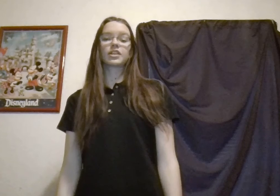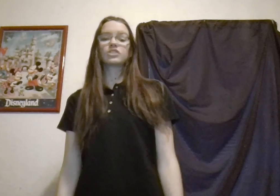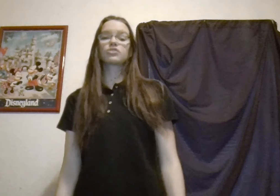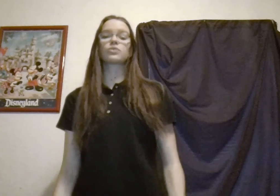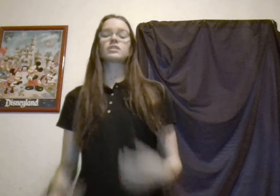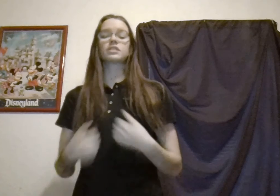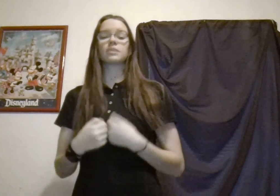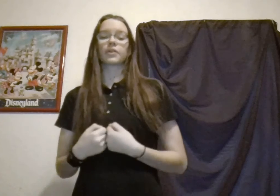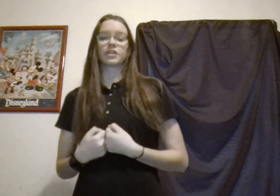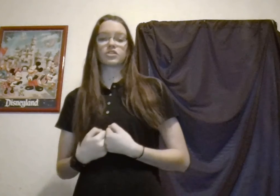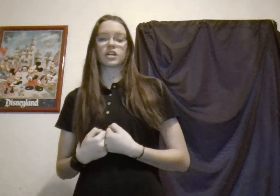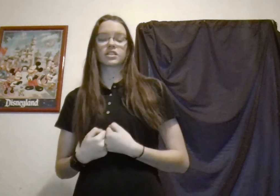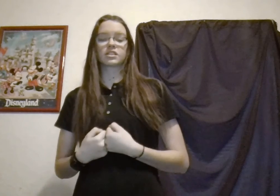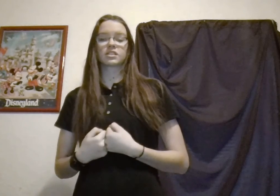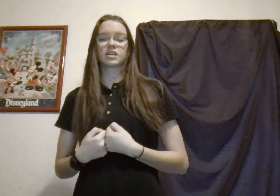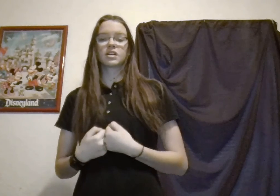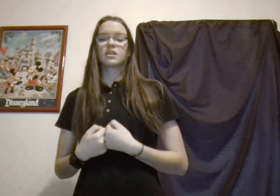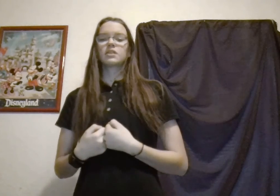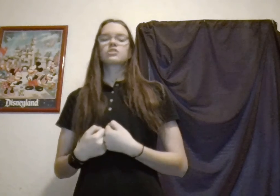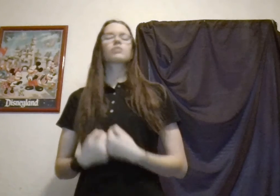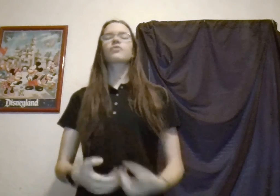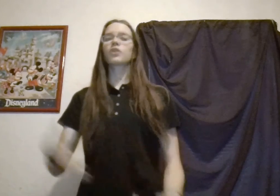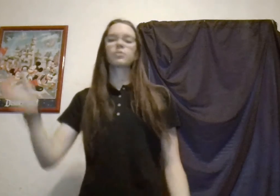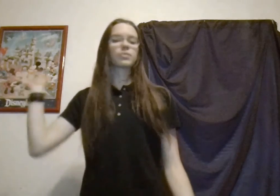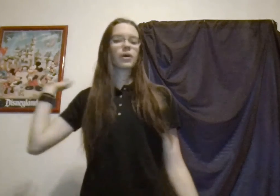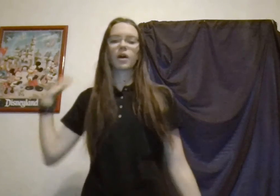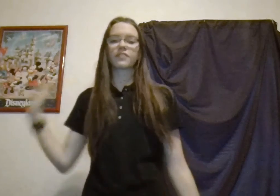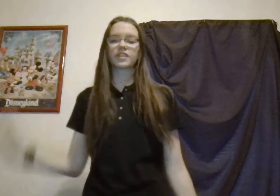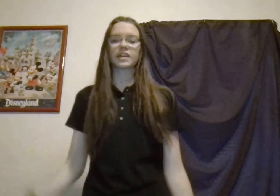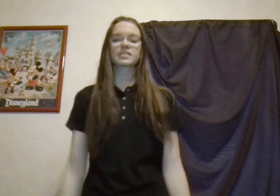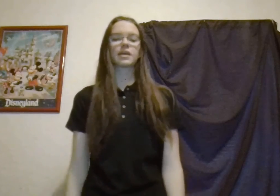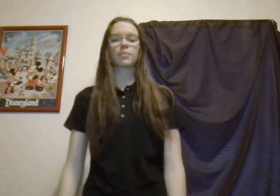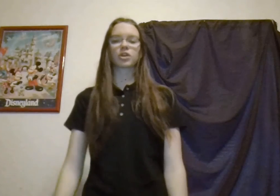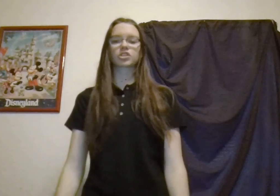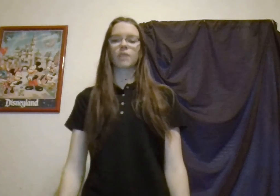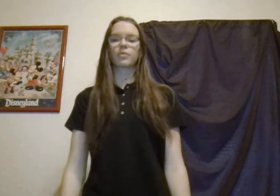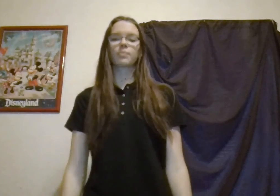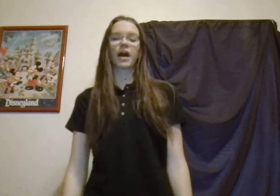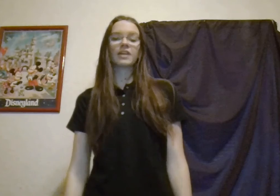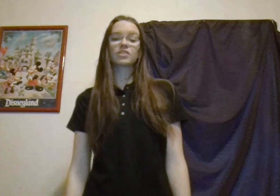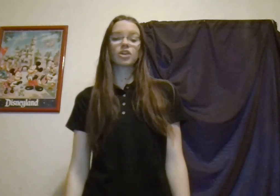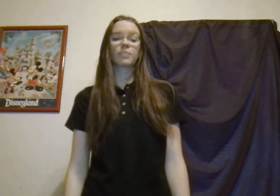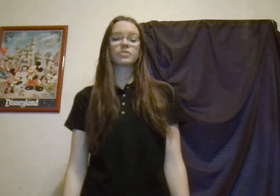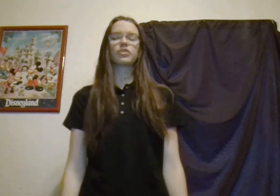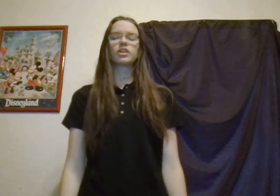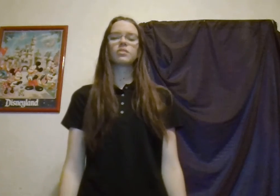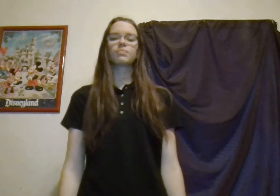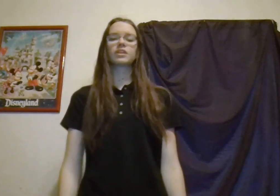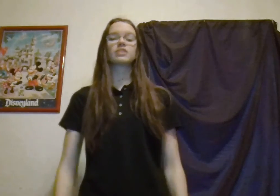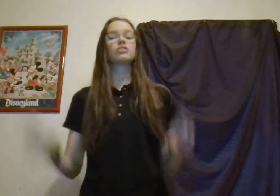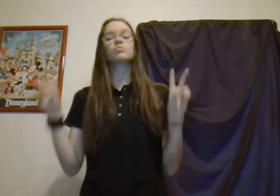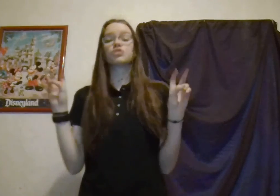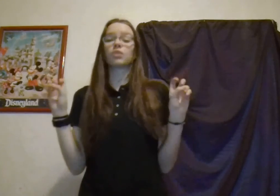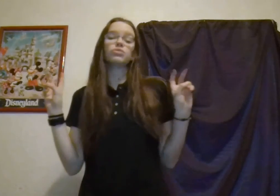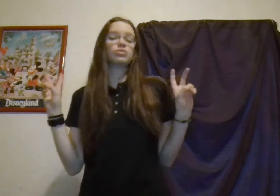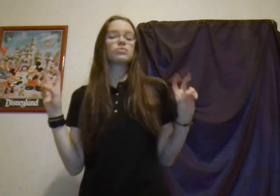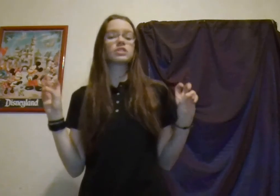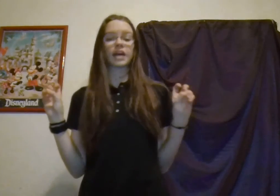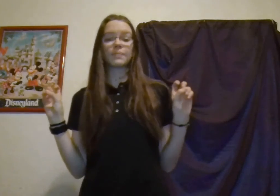lead you to a deeper interest. So before you blow off the next STEM workshop or pass on an opportunity because you don't do STEM,